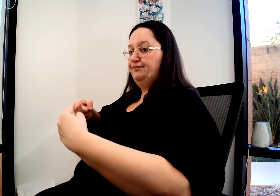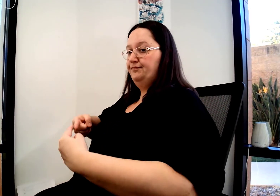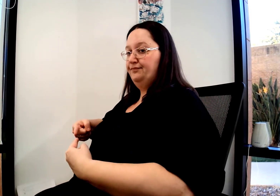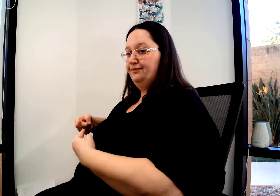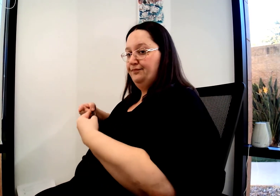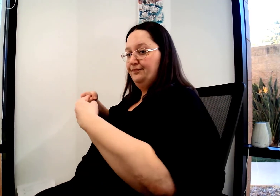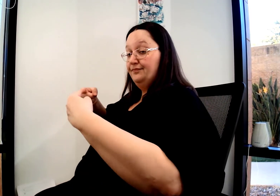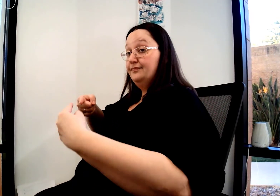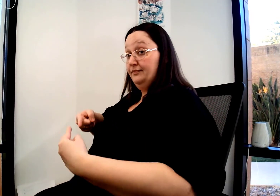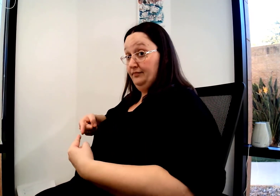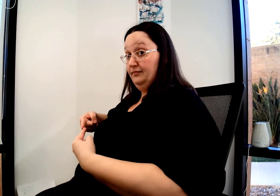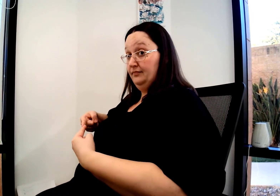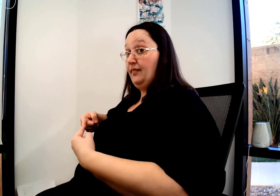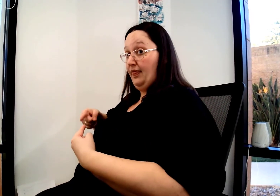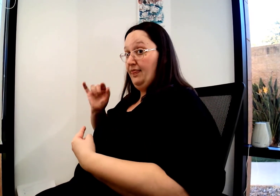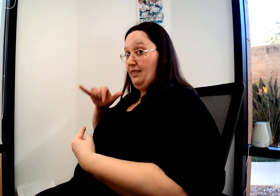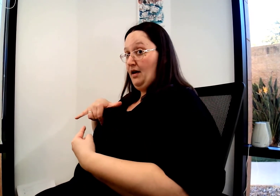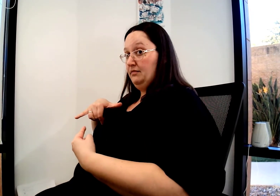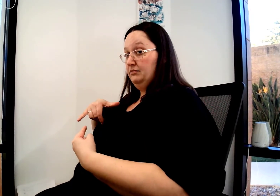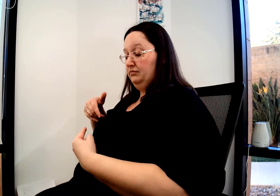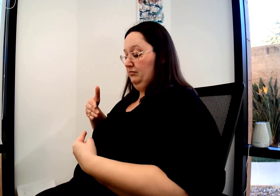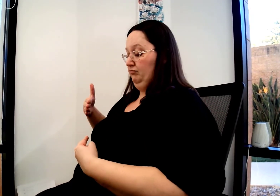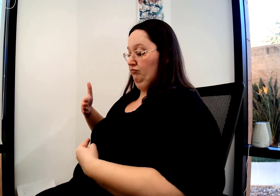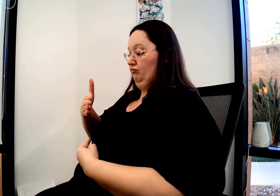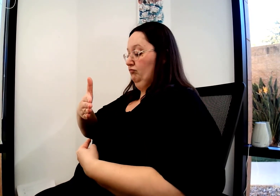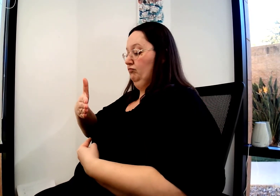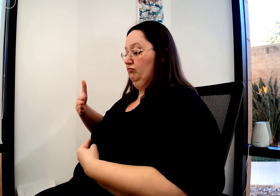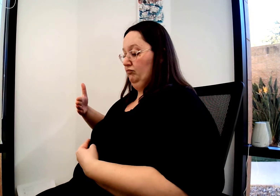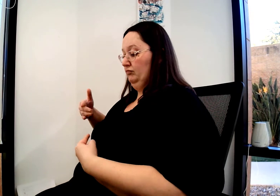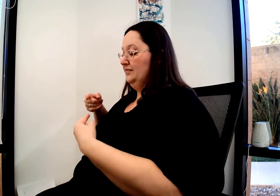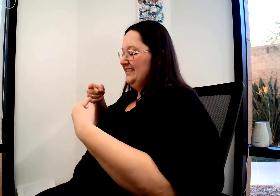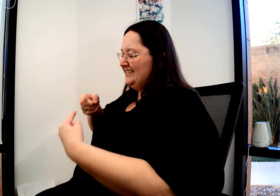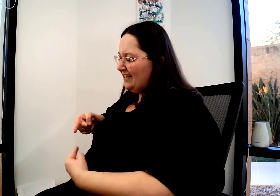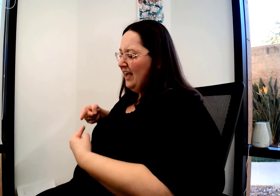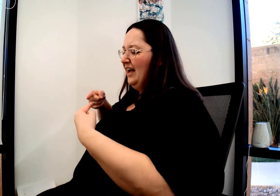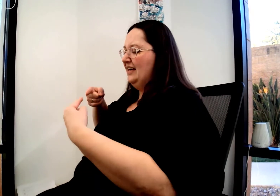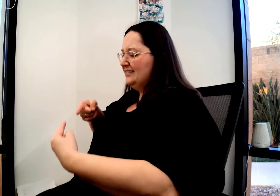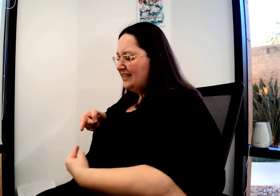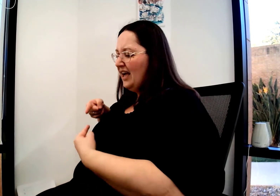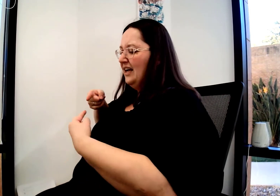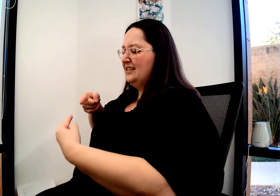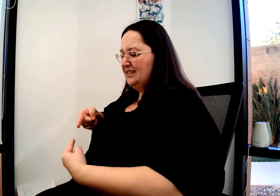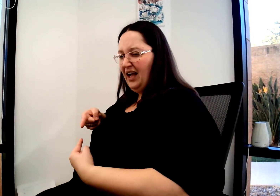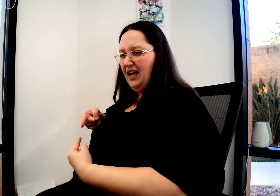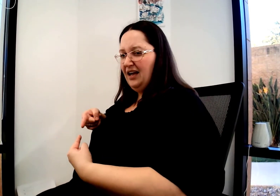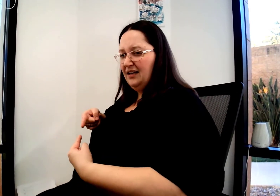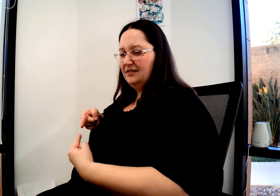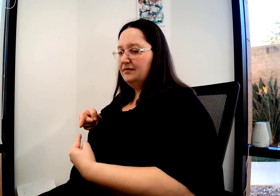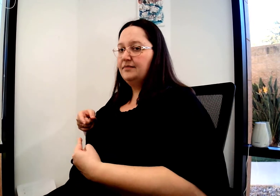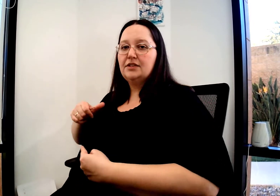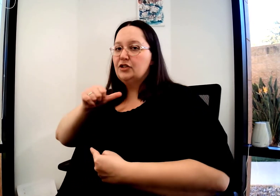I'm circling across my body. I am circling down toward my non-dominant side.